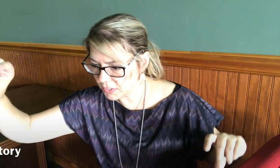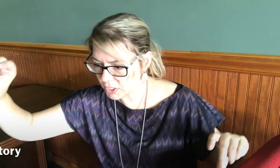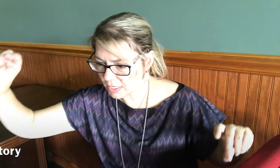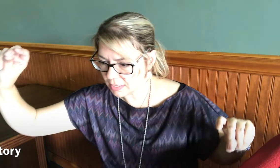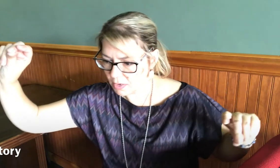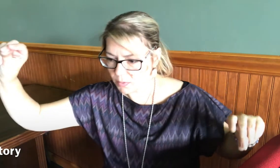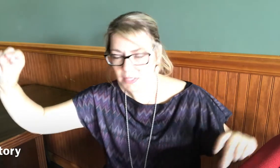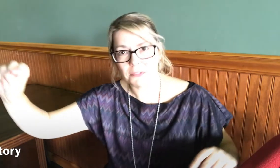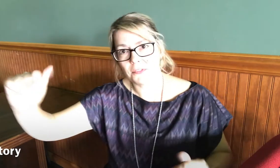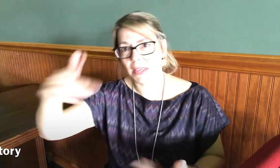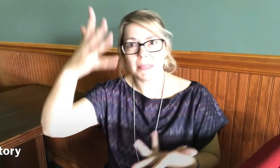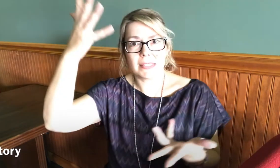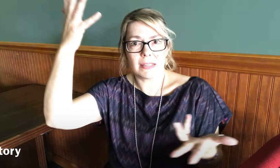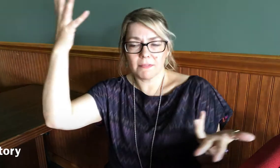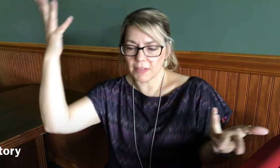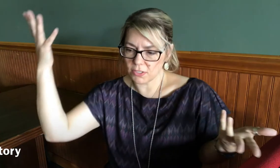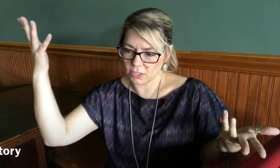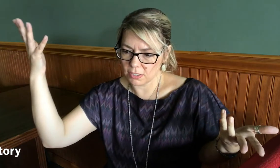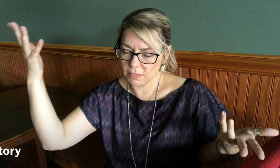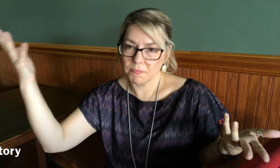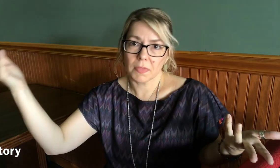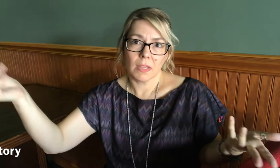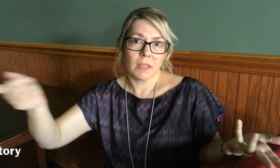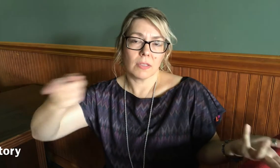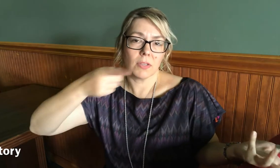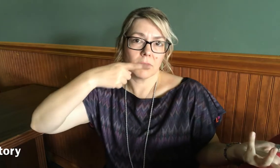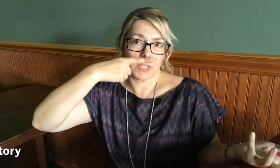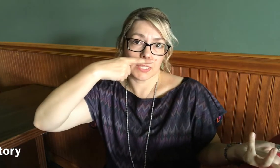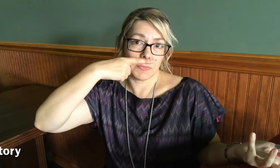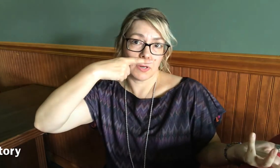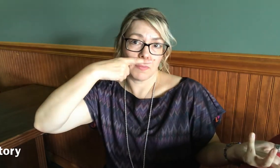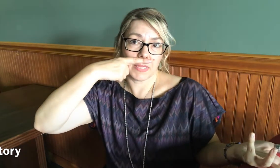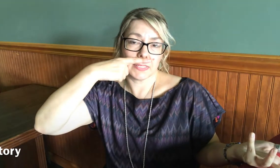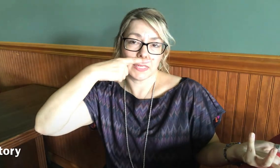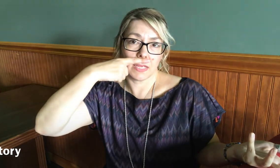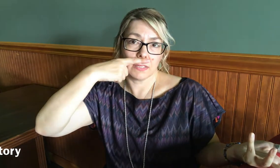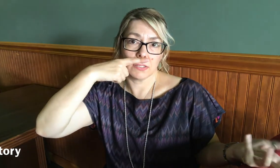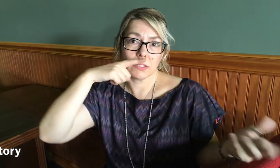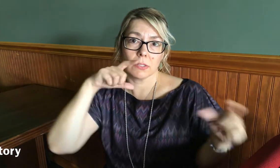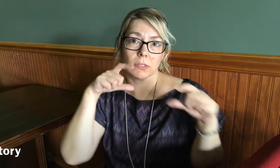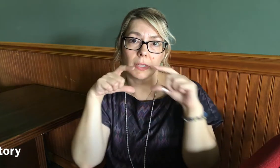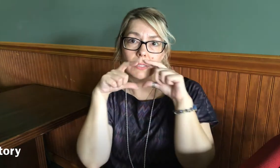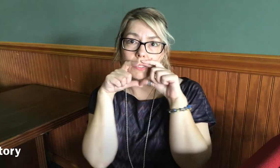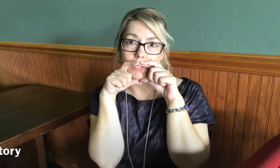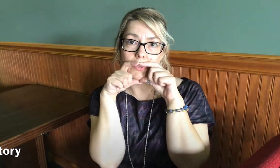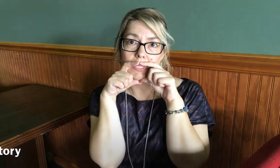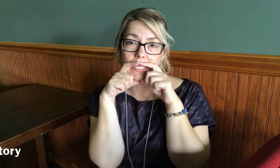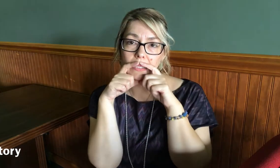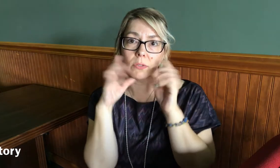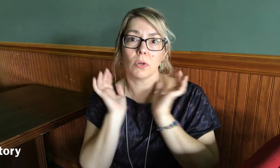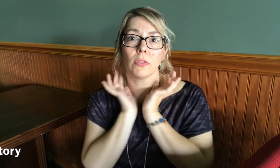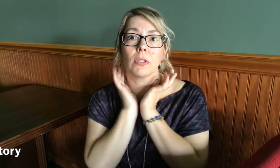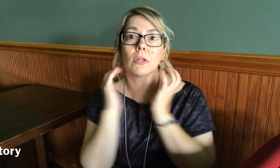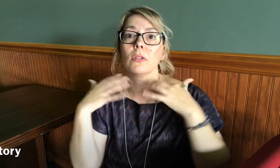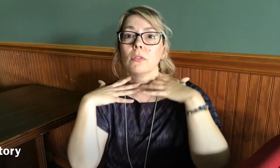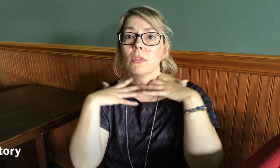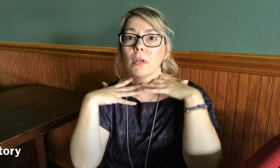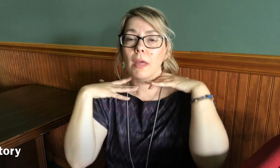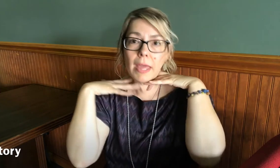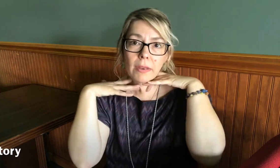Vinci was a famous inventor you can give Shakespeare a mustache or like the little goatee or the little head